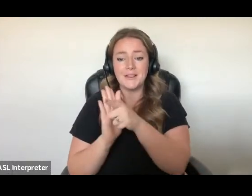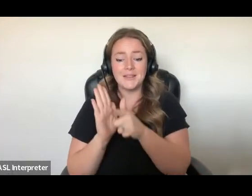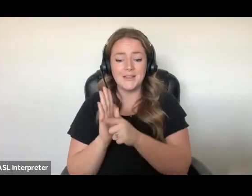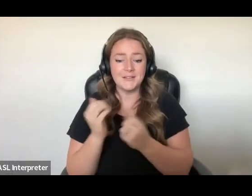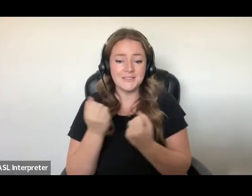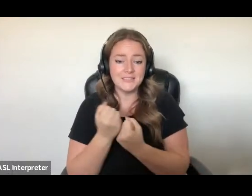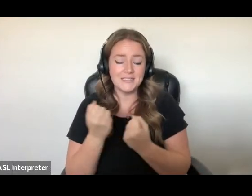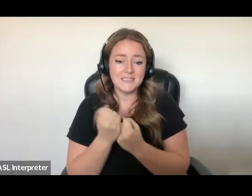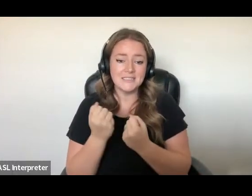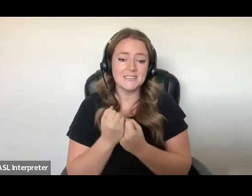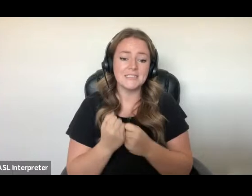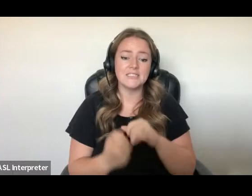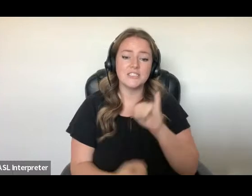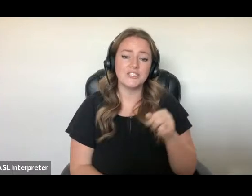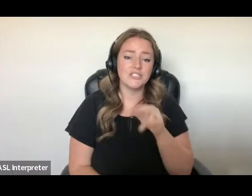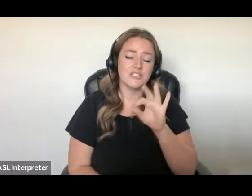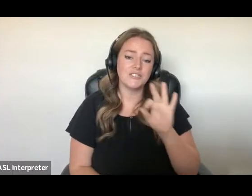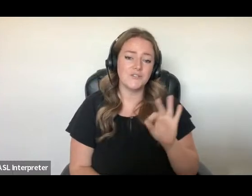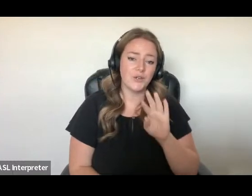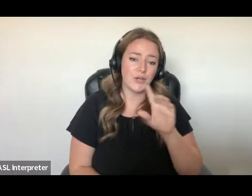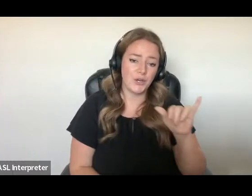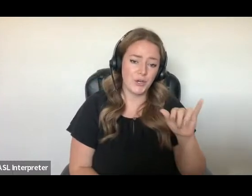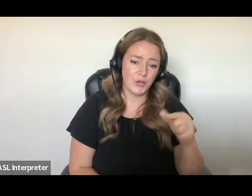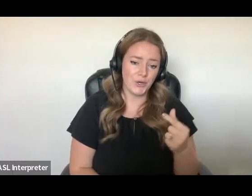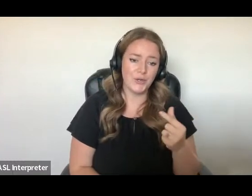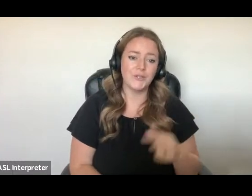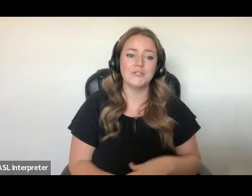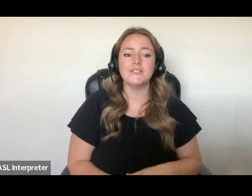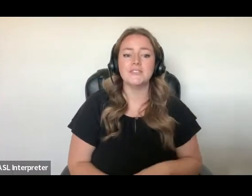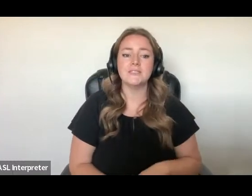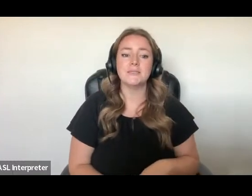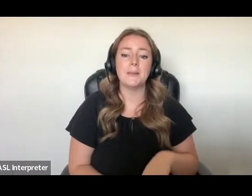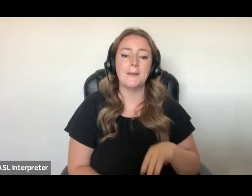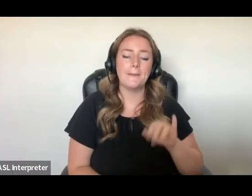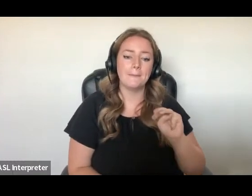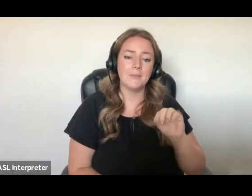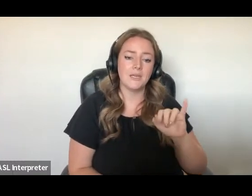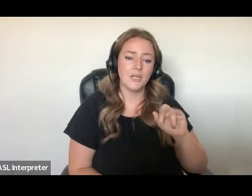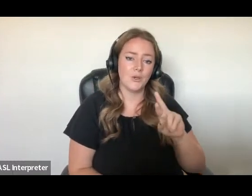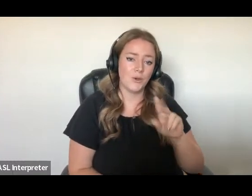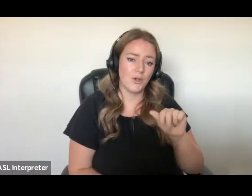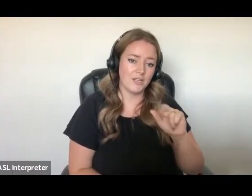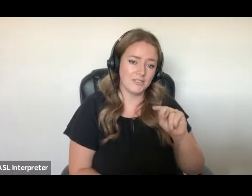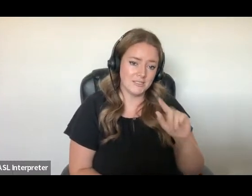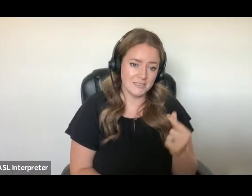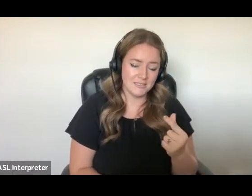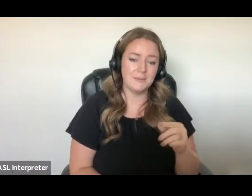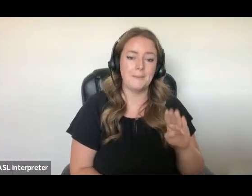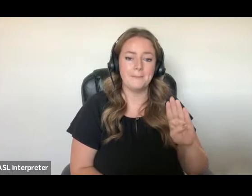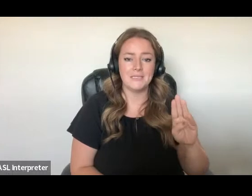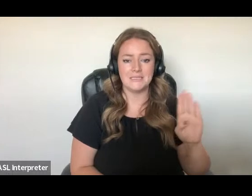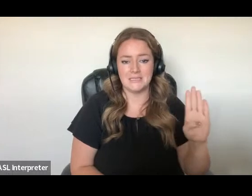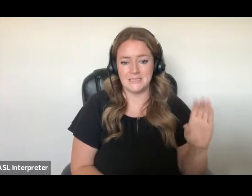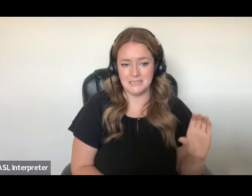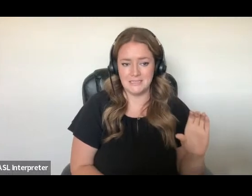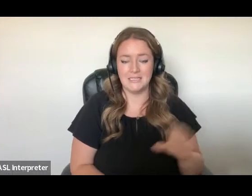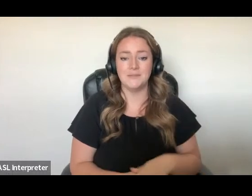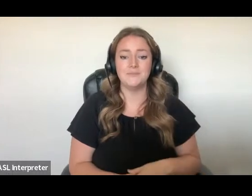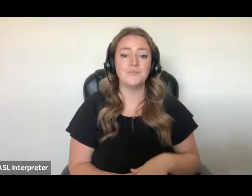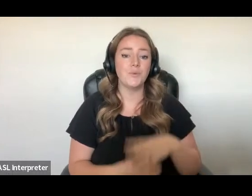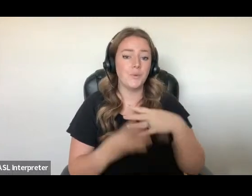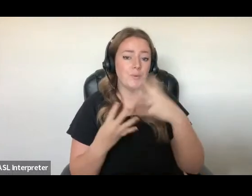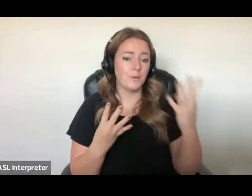Girls, Migrant Workers Center, BC, Migrant BC, Pivot Legal Society, Rainbow Refugee,